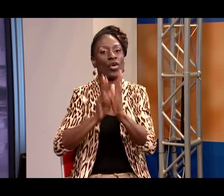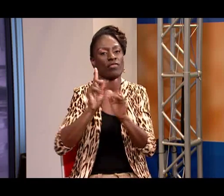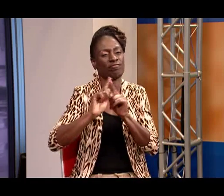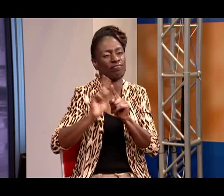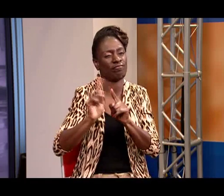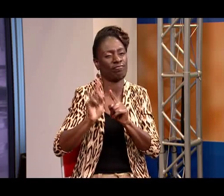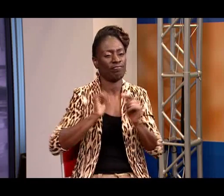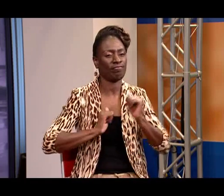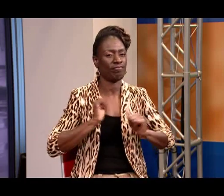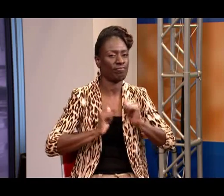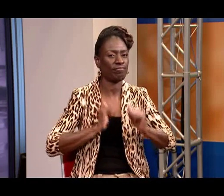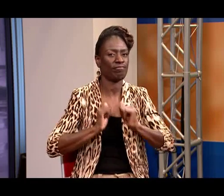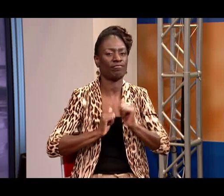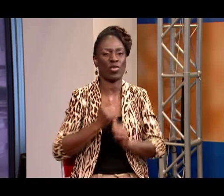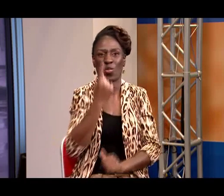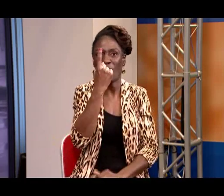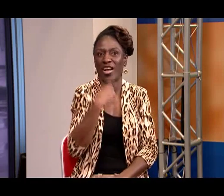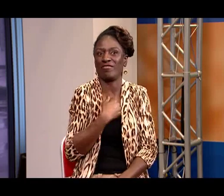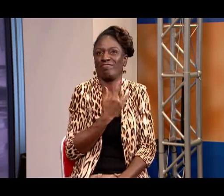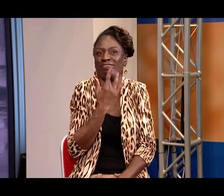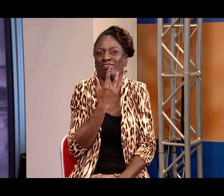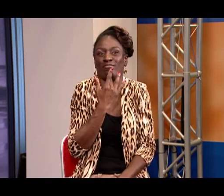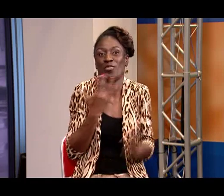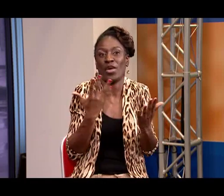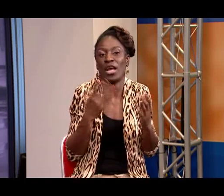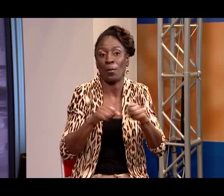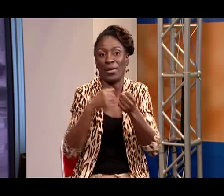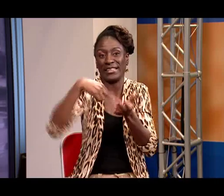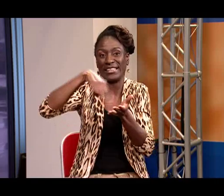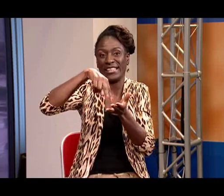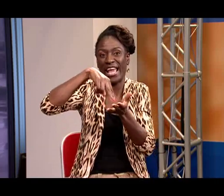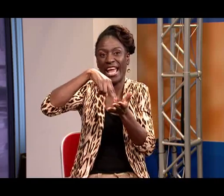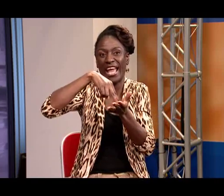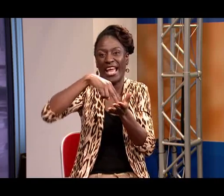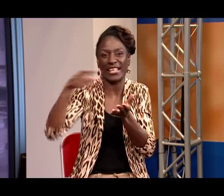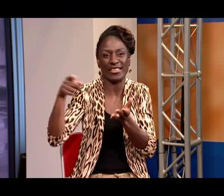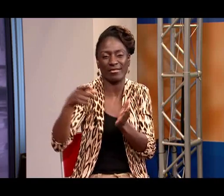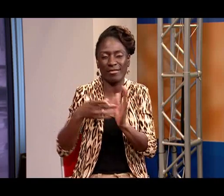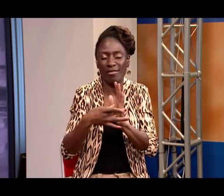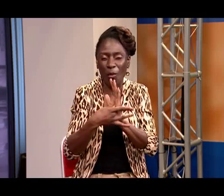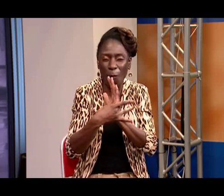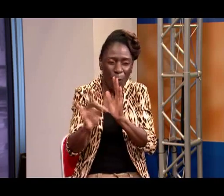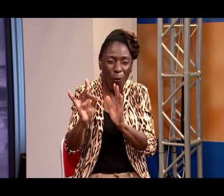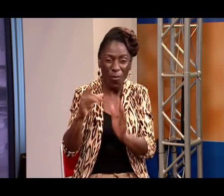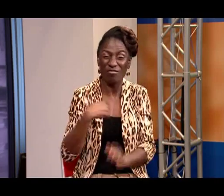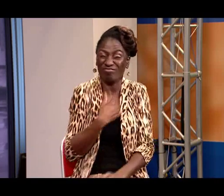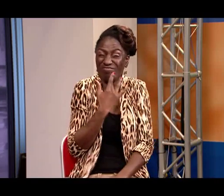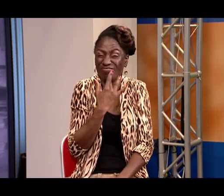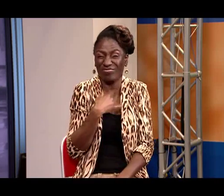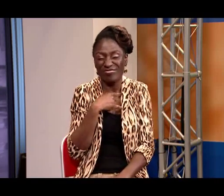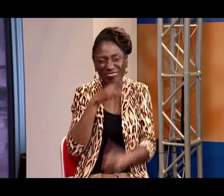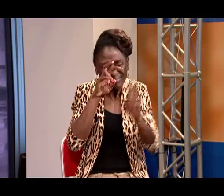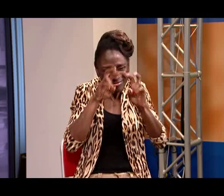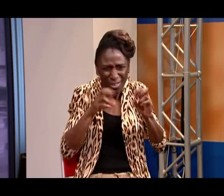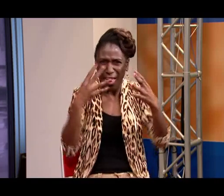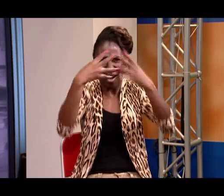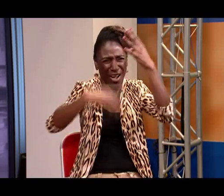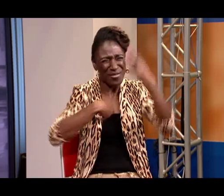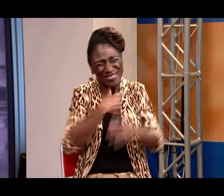has some YouTube videos You can take a look at some of his performances And one of my favorite of his videos Is one of his breakdancing videos It's